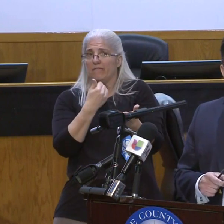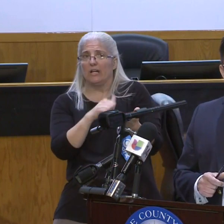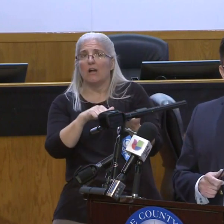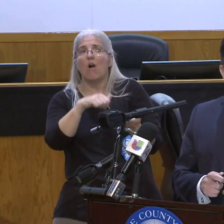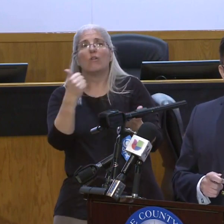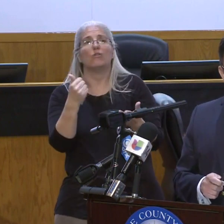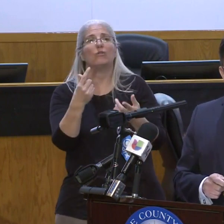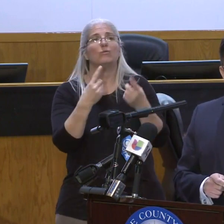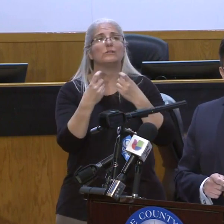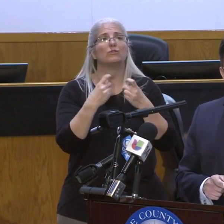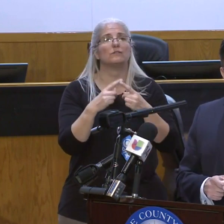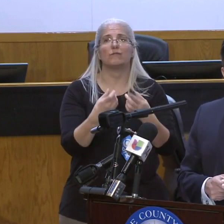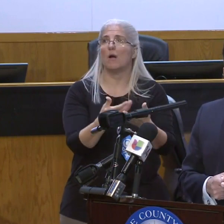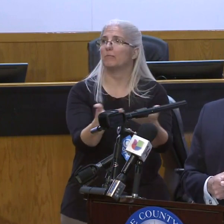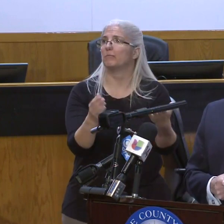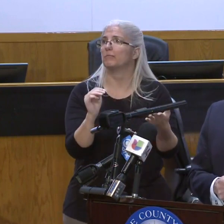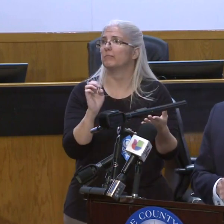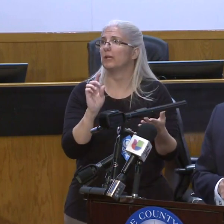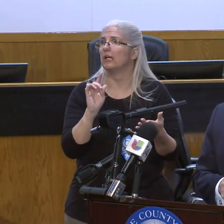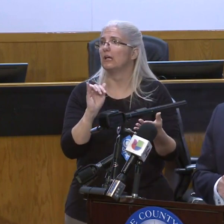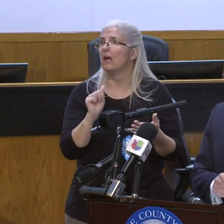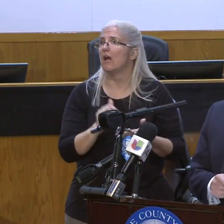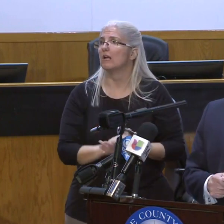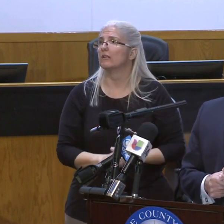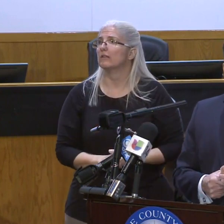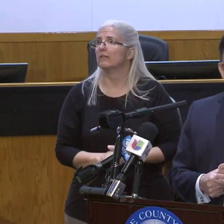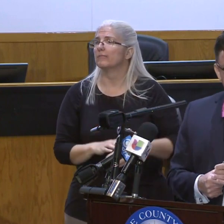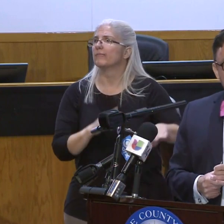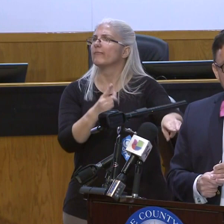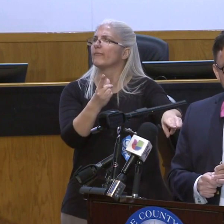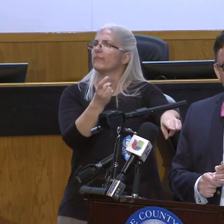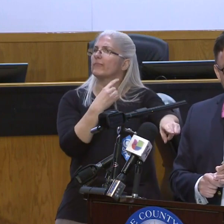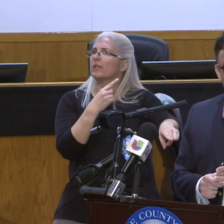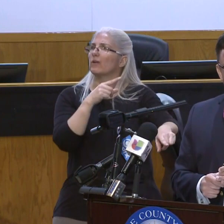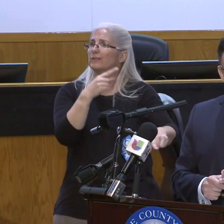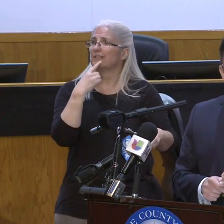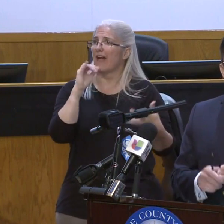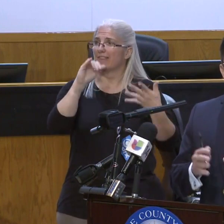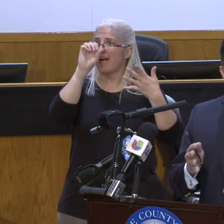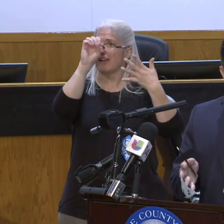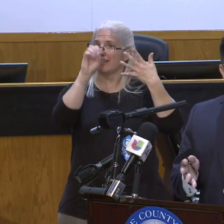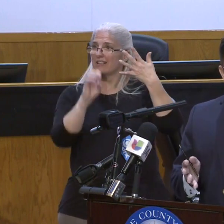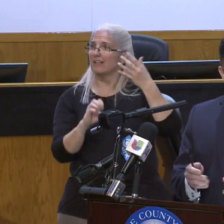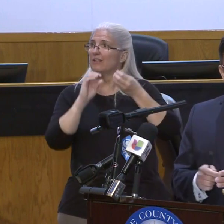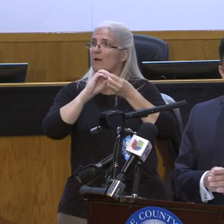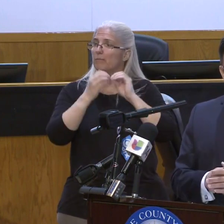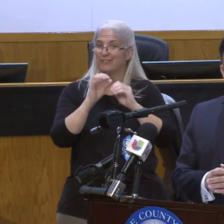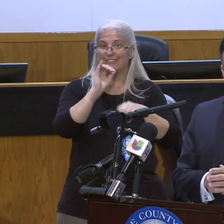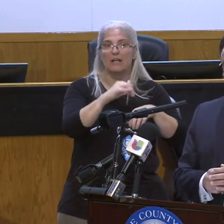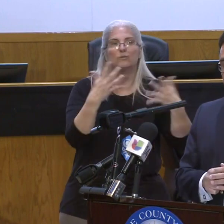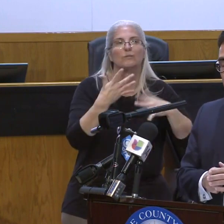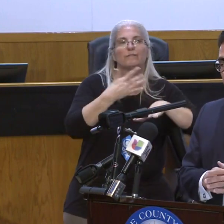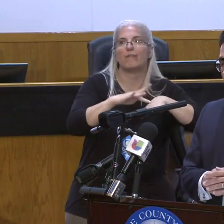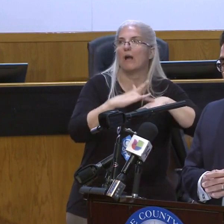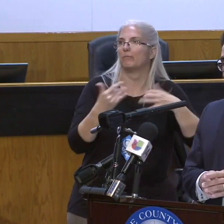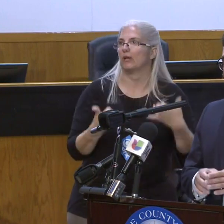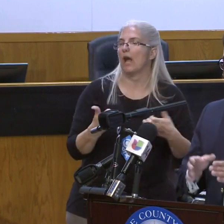So the numbers that you gave earlier, those were open beds? That wasn't the total beds in the county, those were beds that occurred? That were available, exactly.